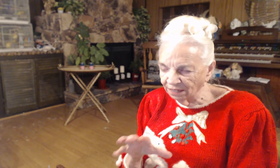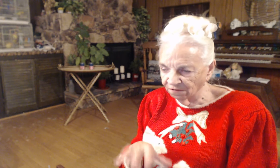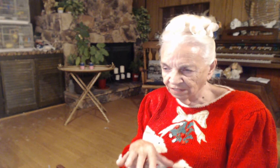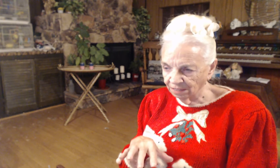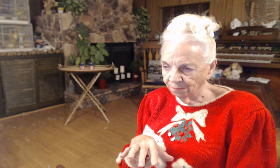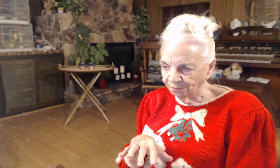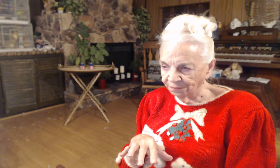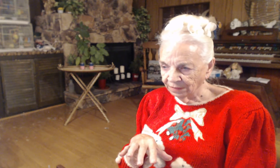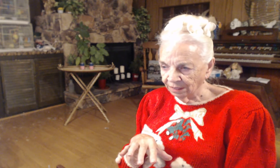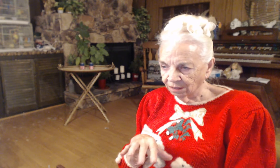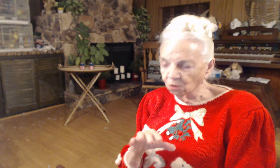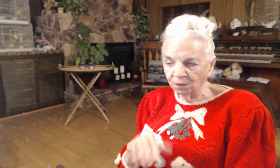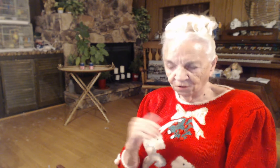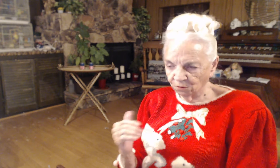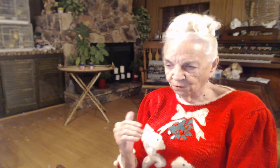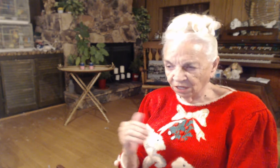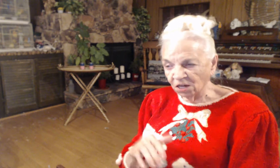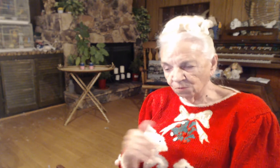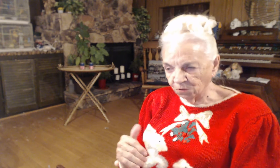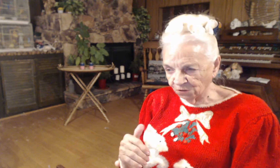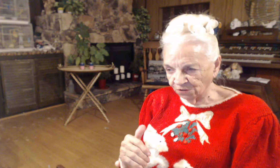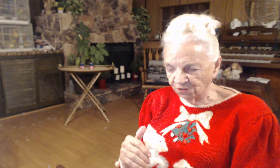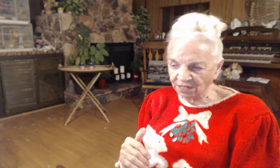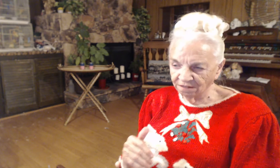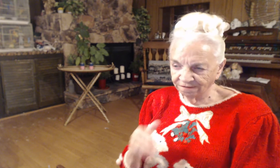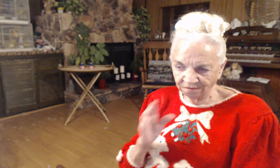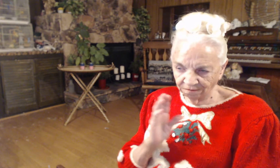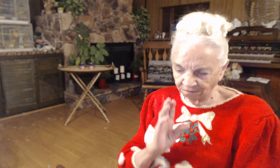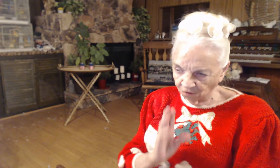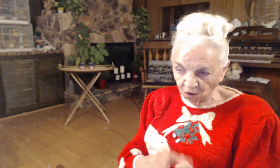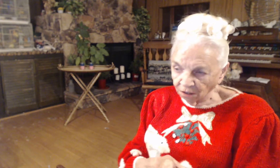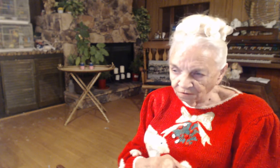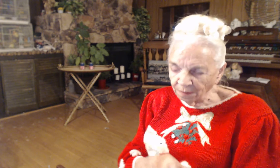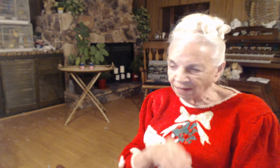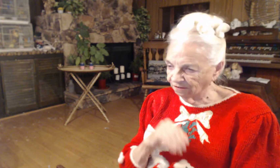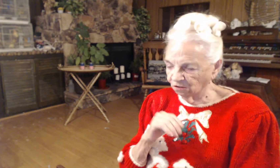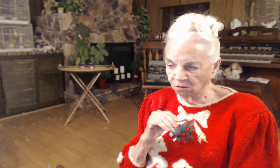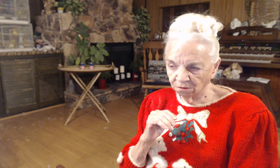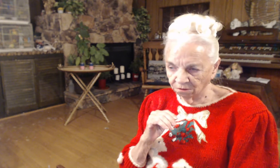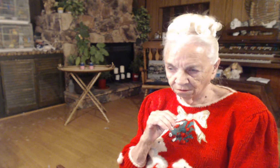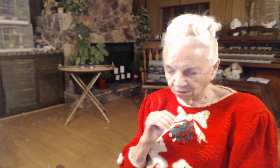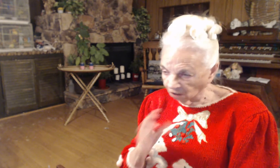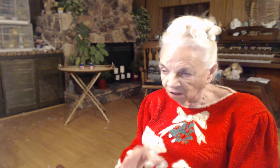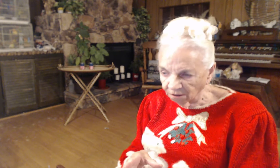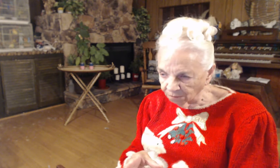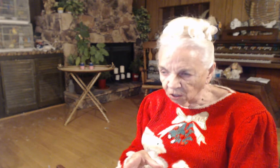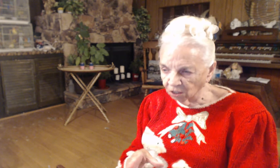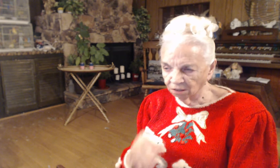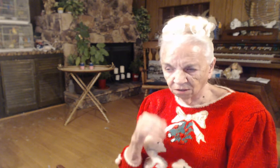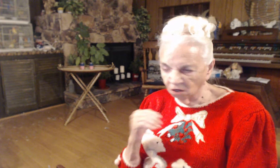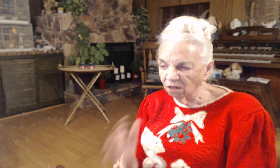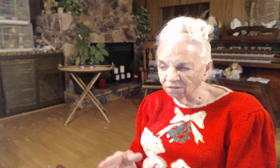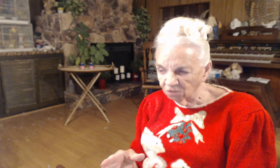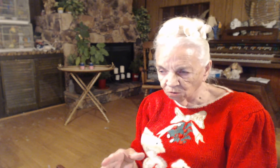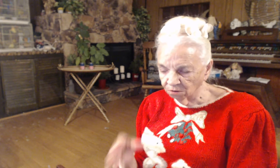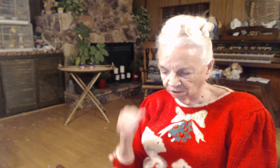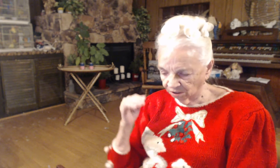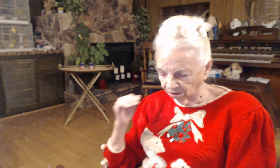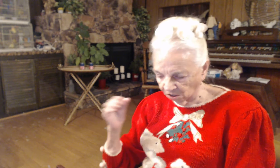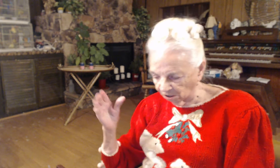going through the Gospels instead of all of Matthew, all of Mark, all of Luke, all of